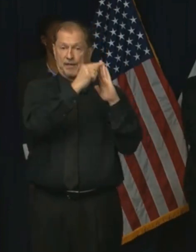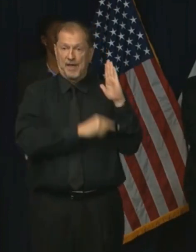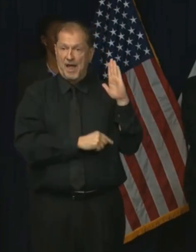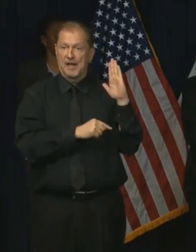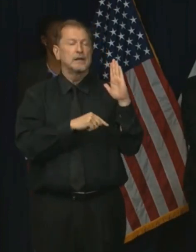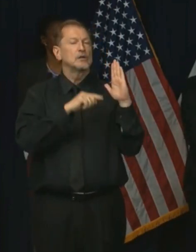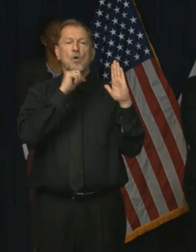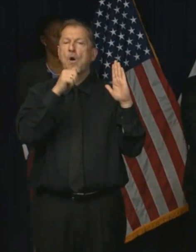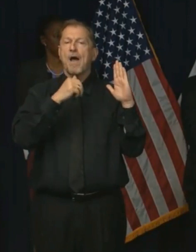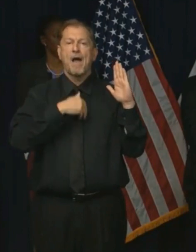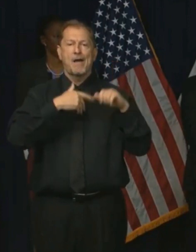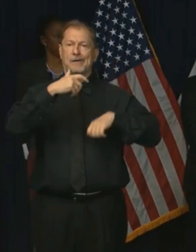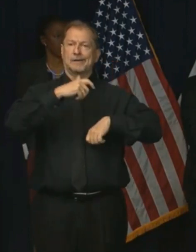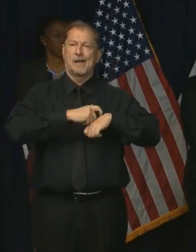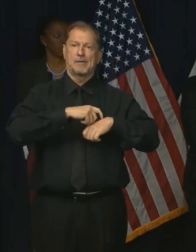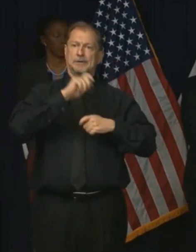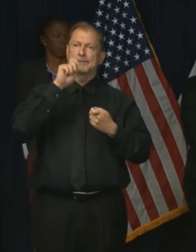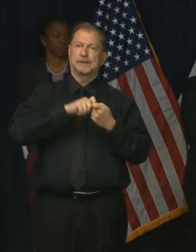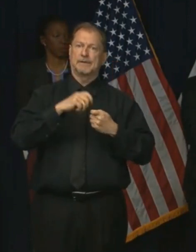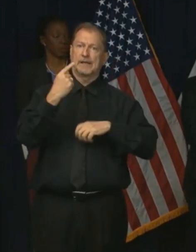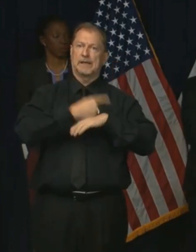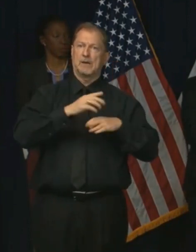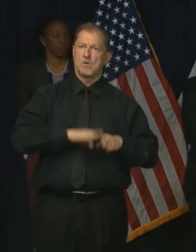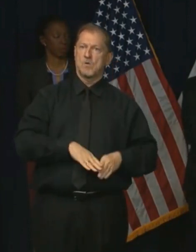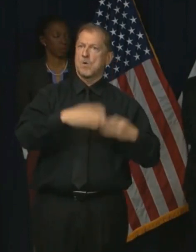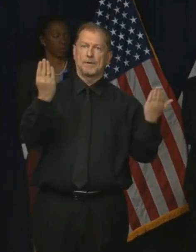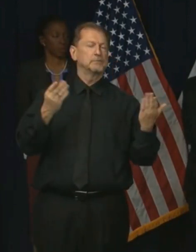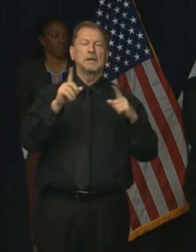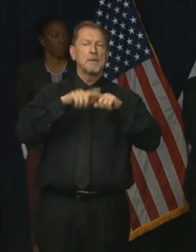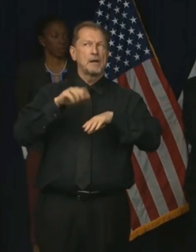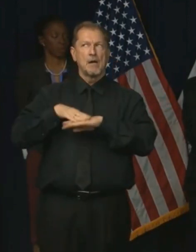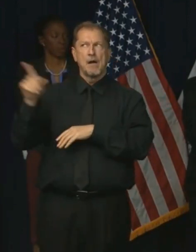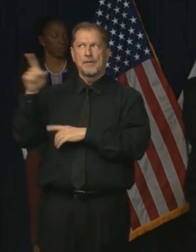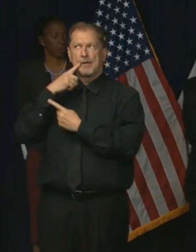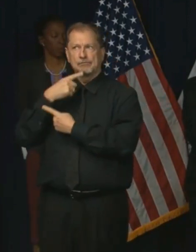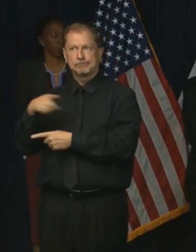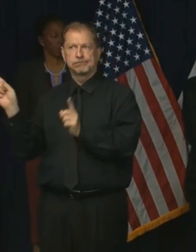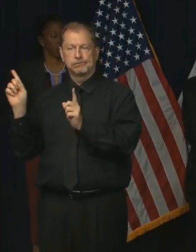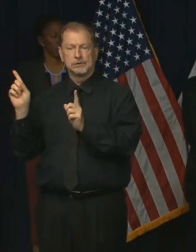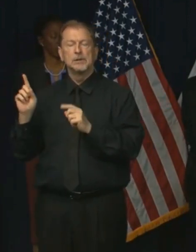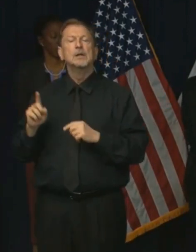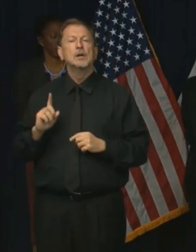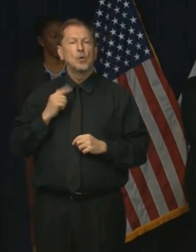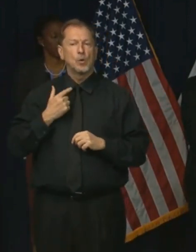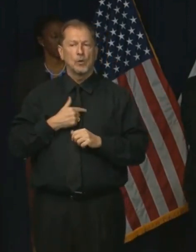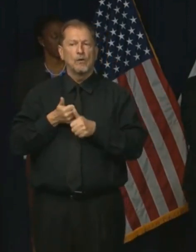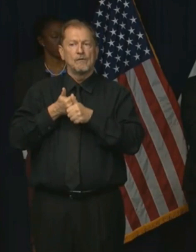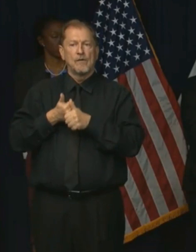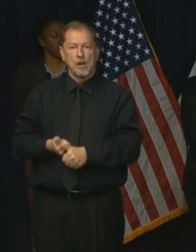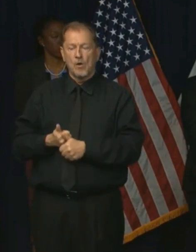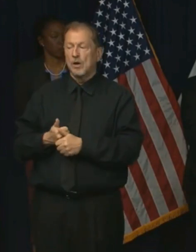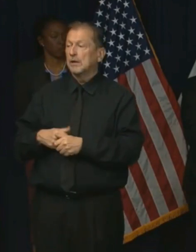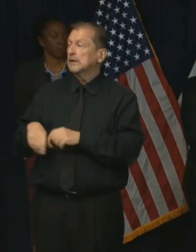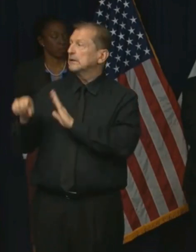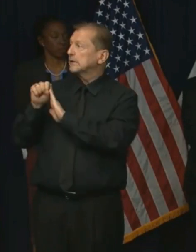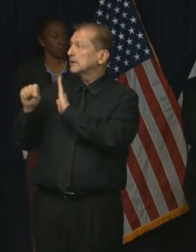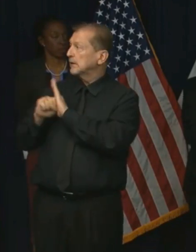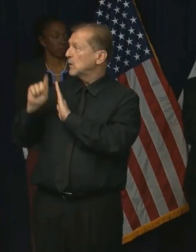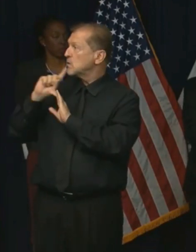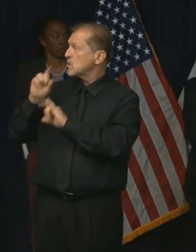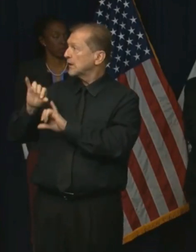closures will end. Obviously, we'll do it consistent with the stay-at-home order,